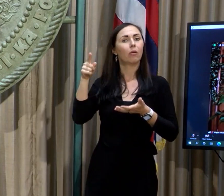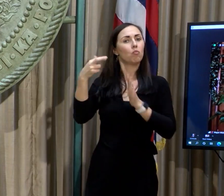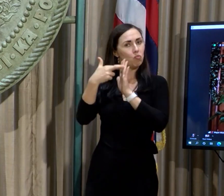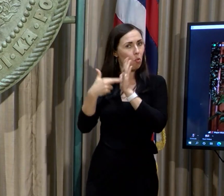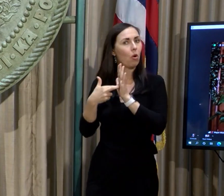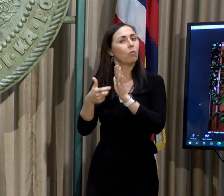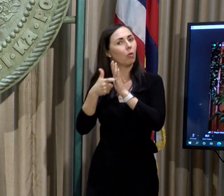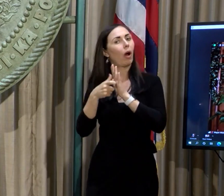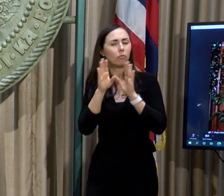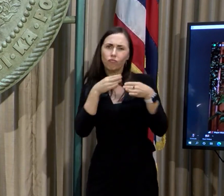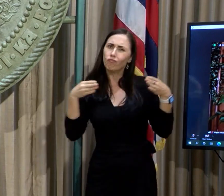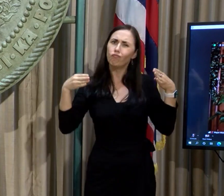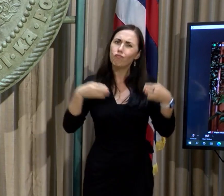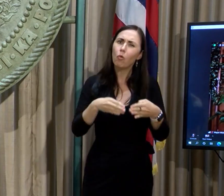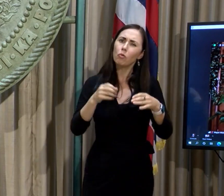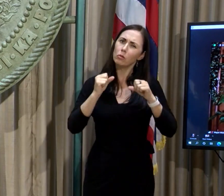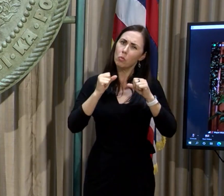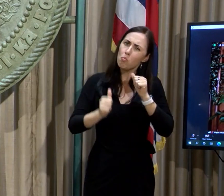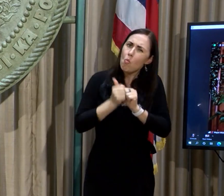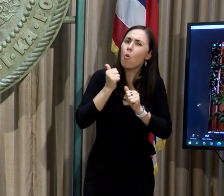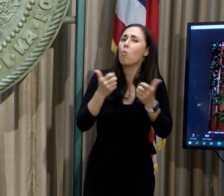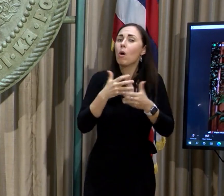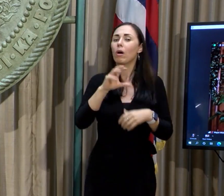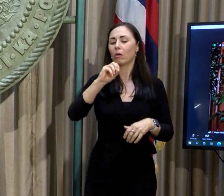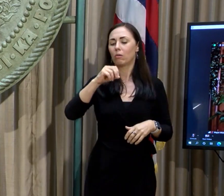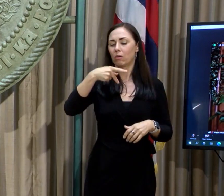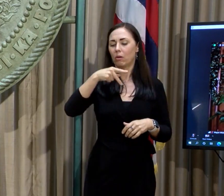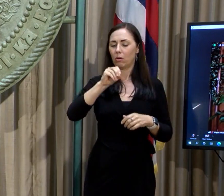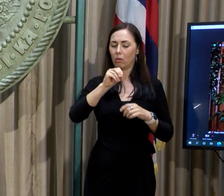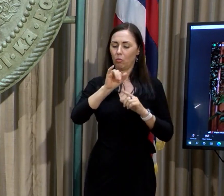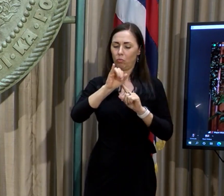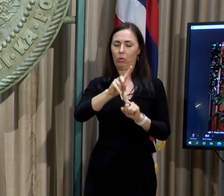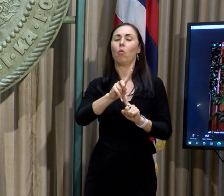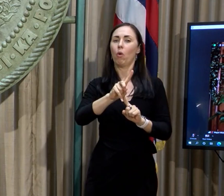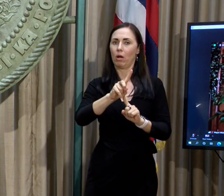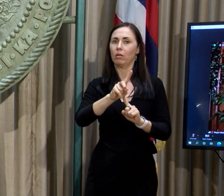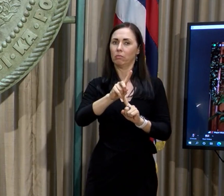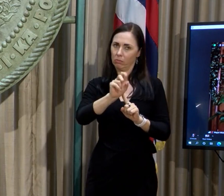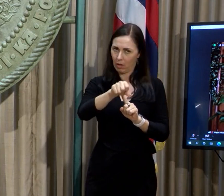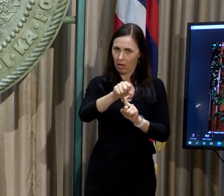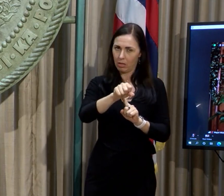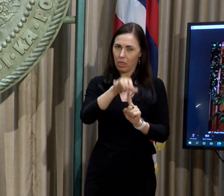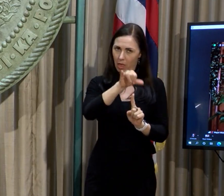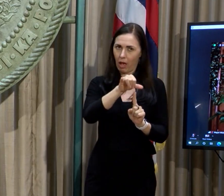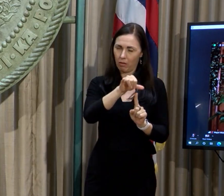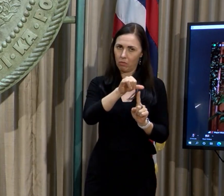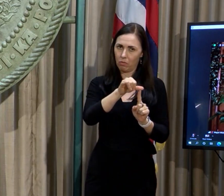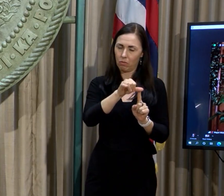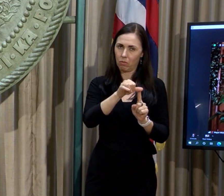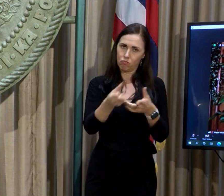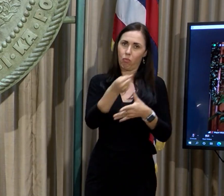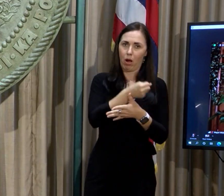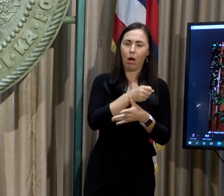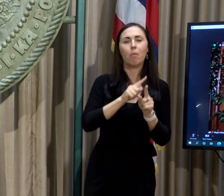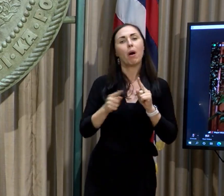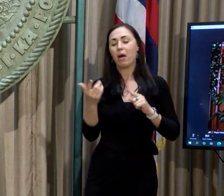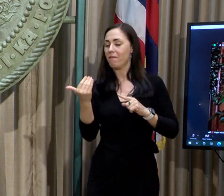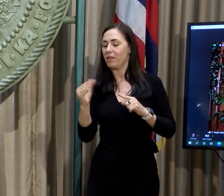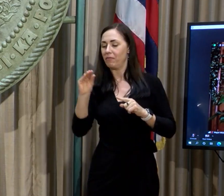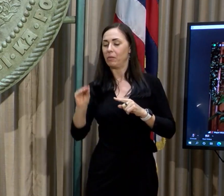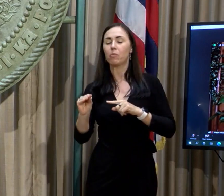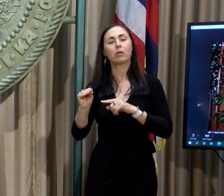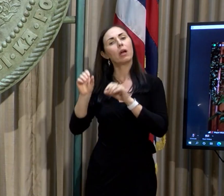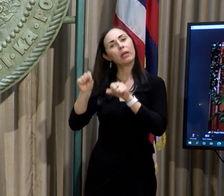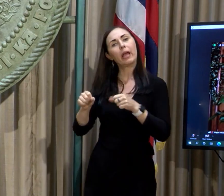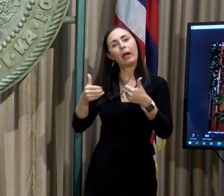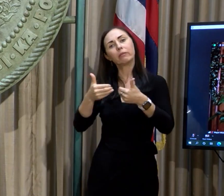on opioids specifically, but to allow for a certain percentage, 15%, to